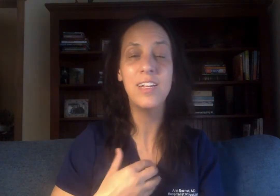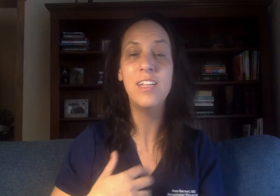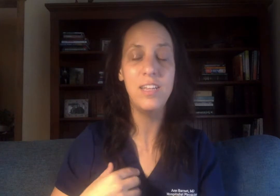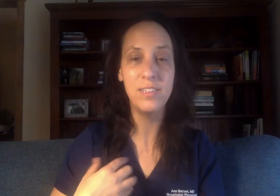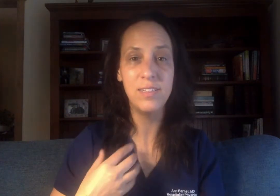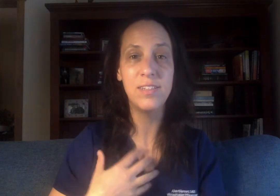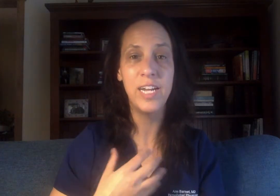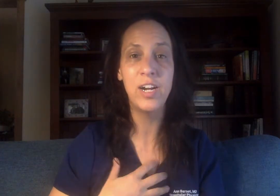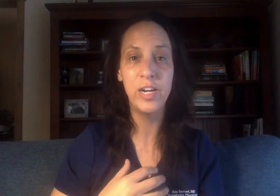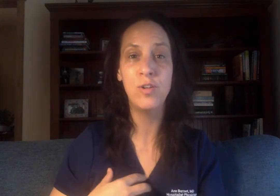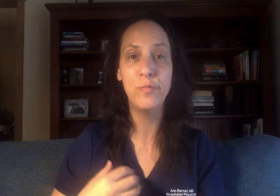an easy scenario